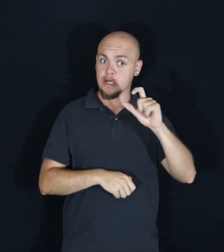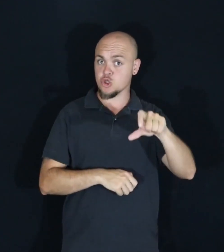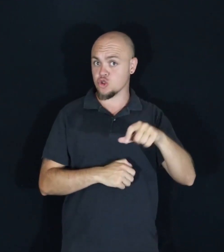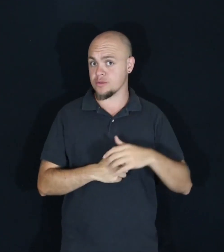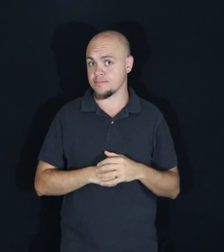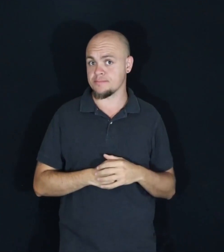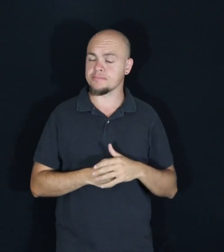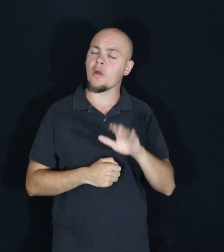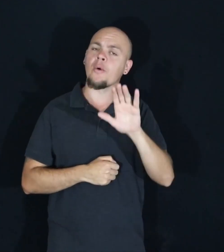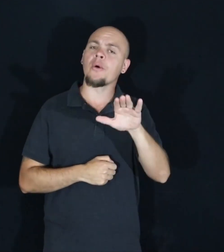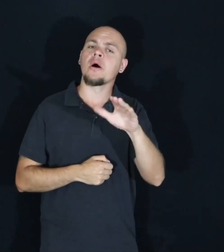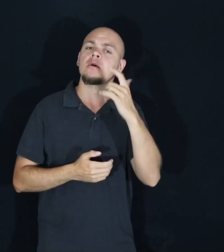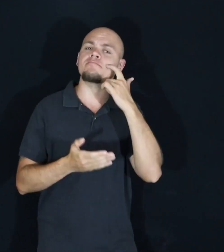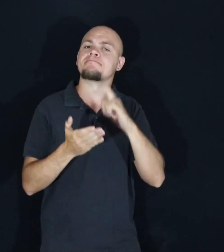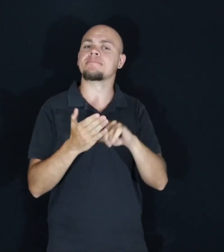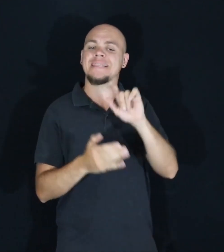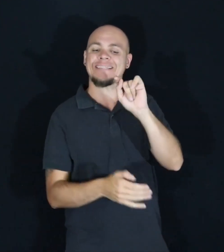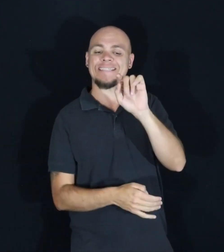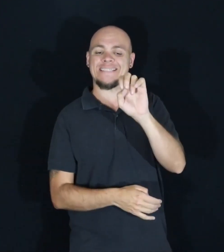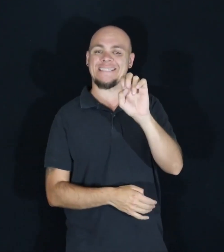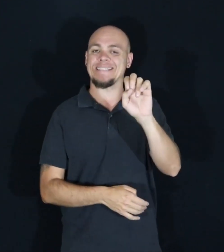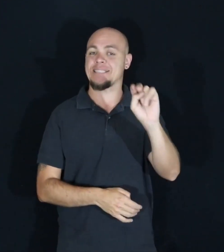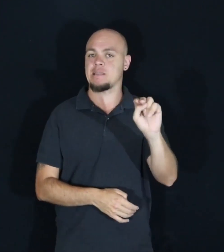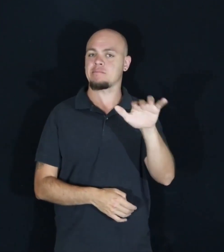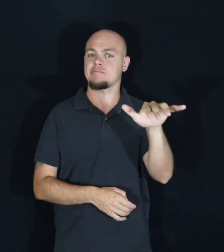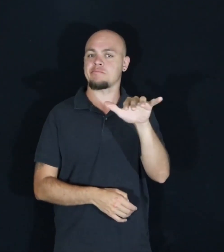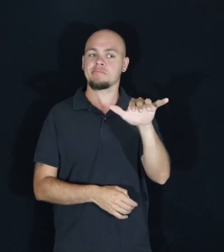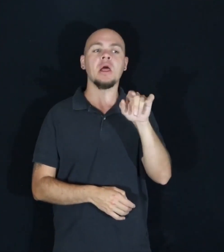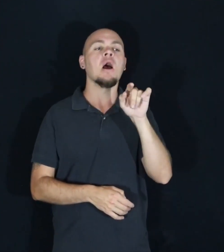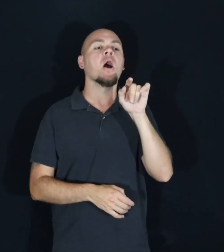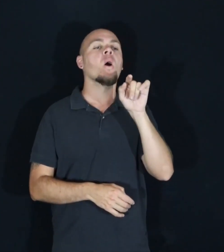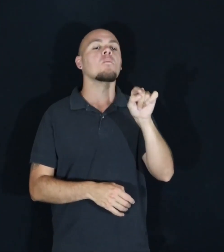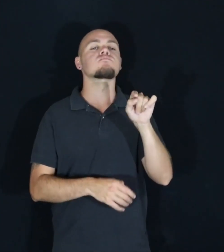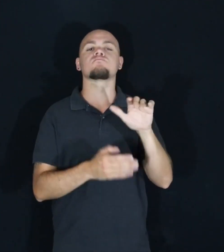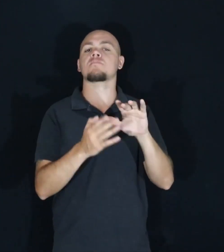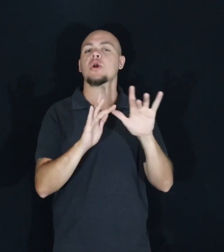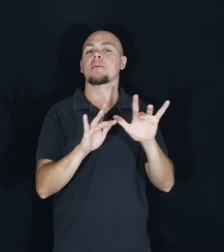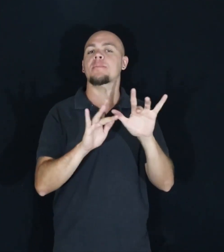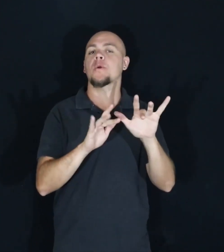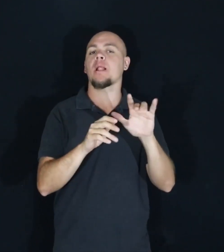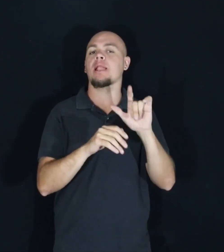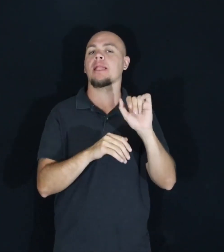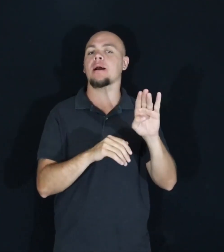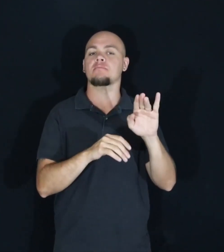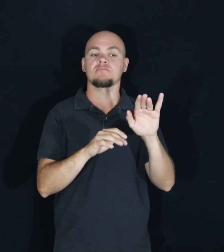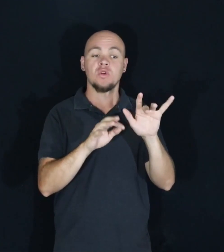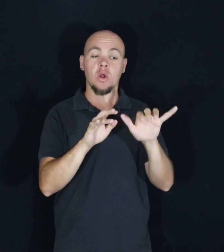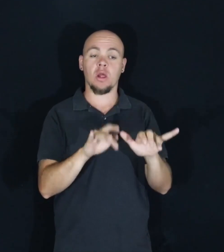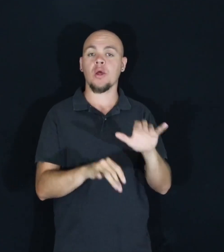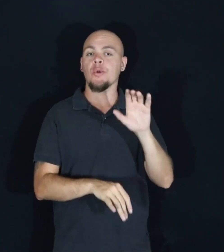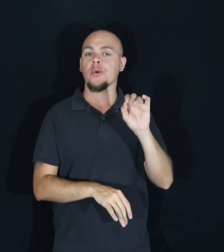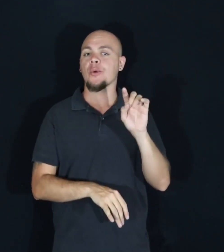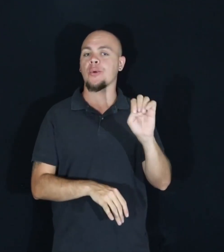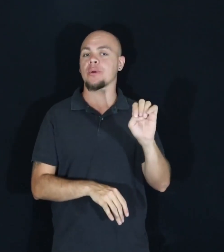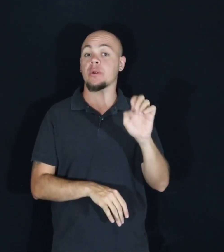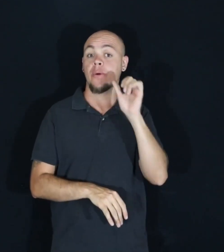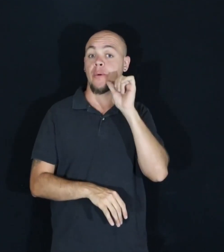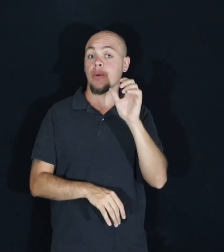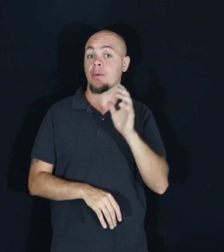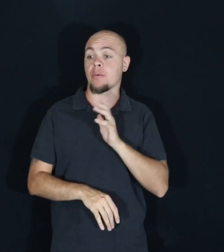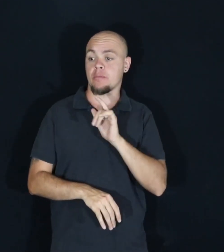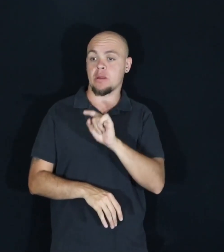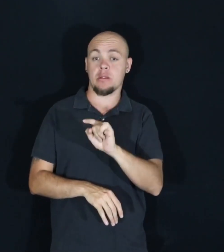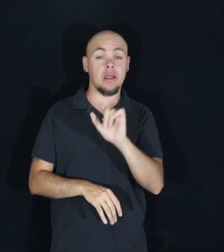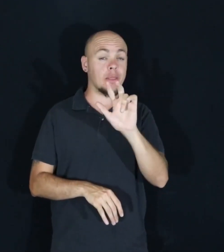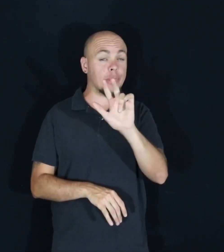Or you might find some teenagers over in the computer lab learning how to code. There's a woman making something in the 3D